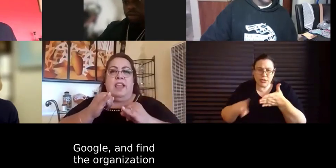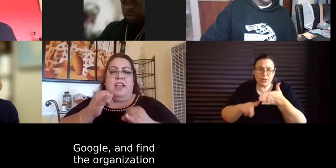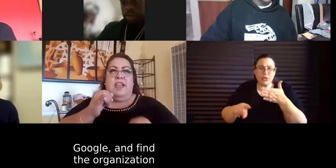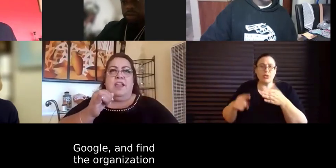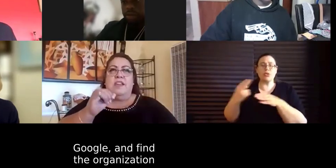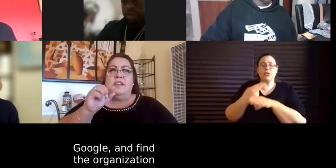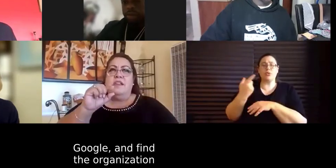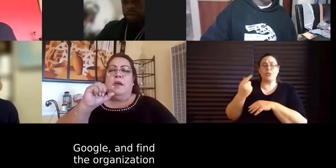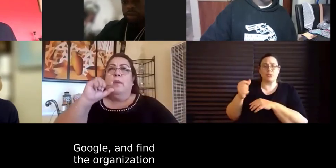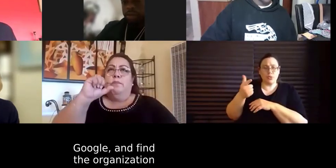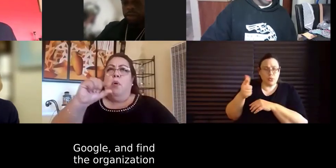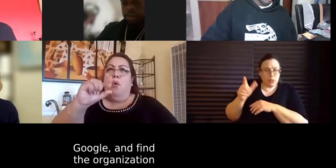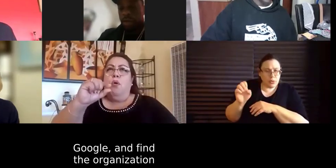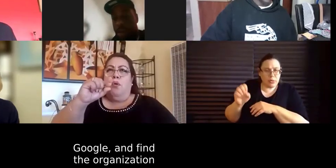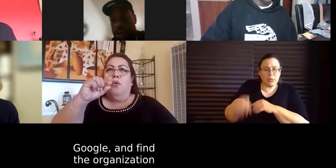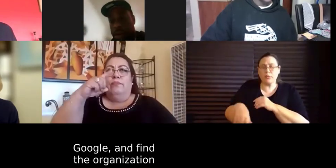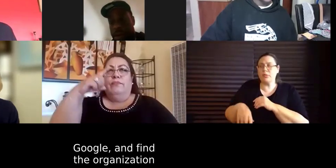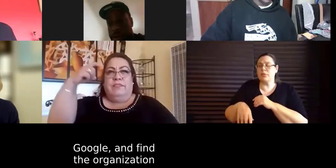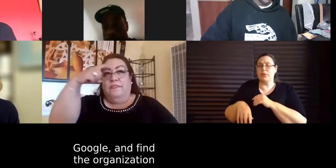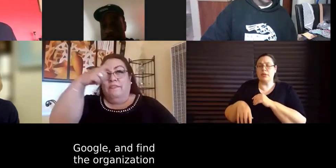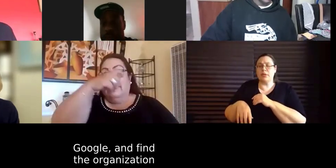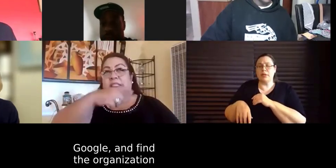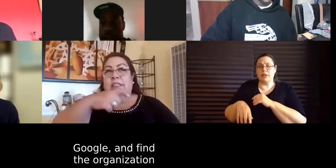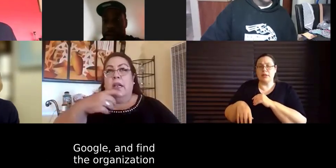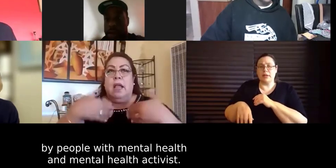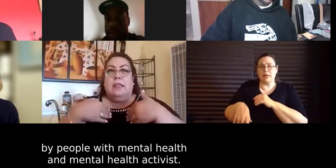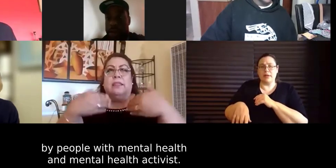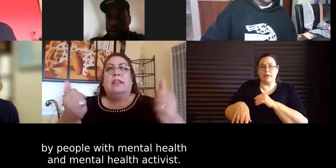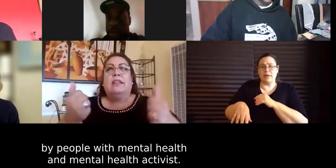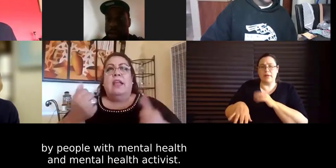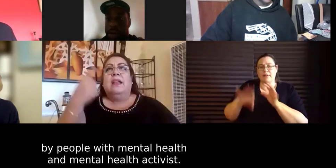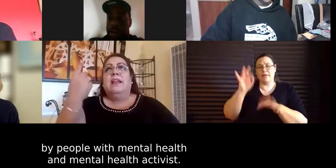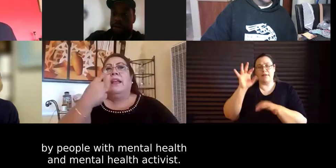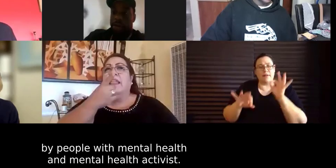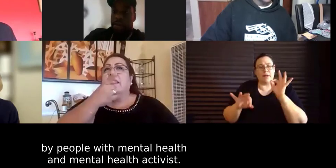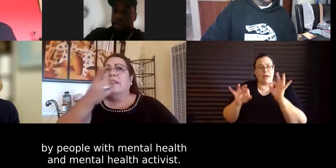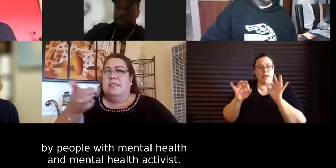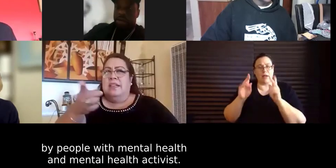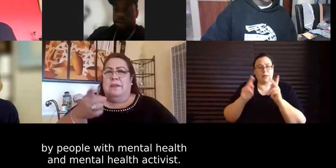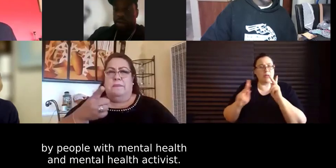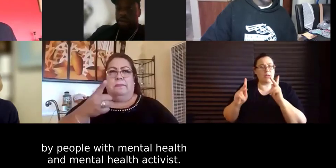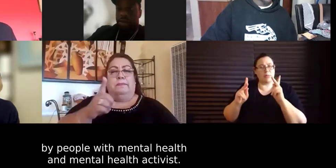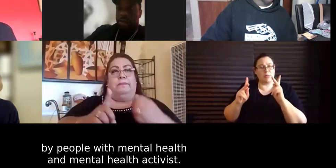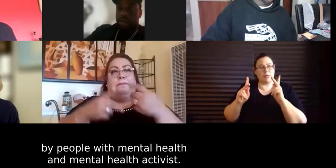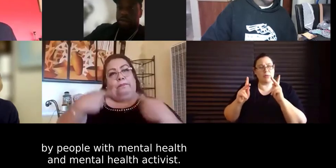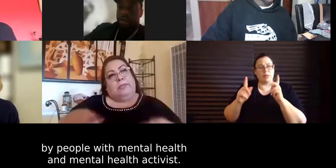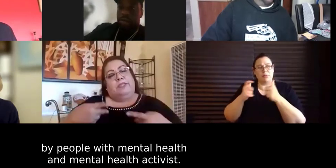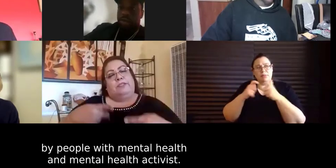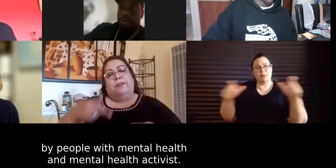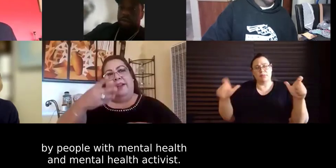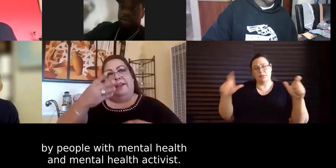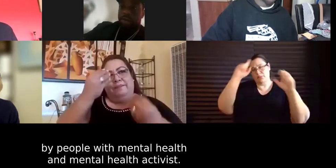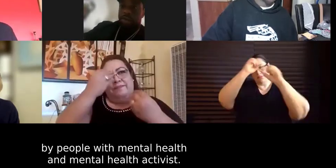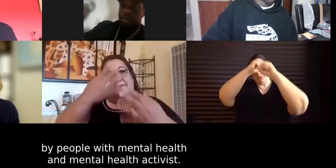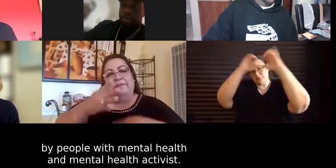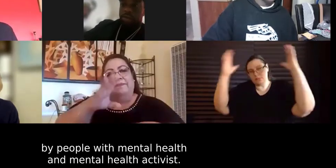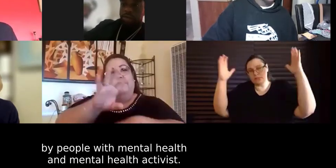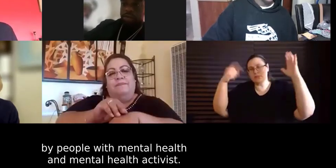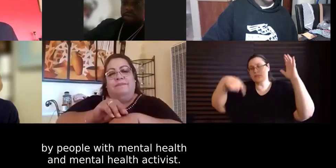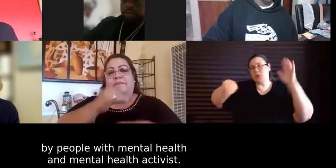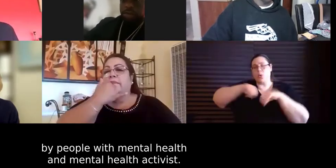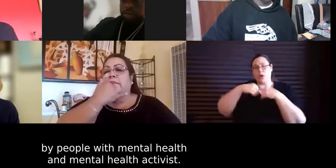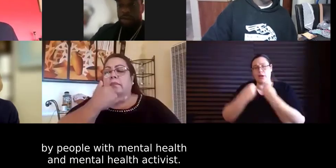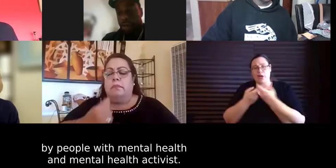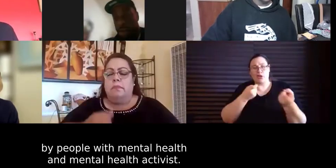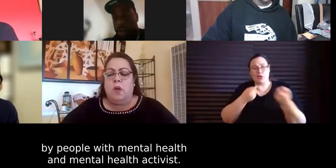find radical mental health that that is controlled by people with